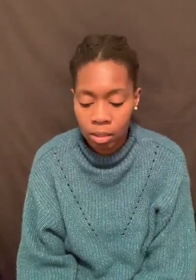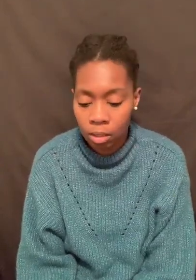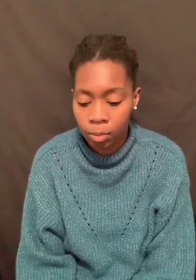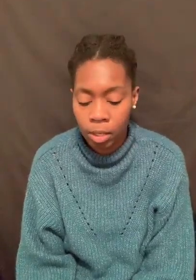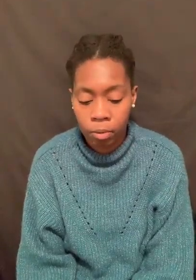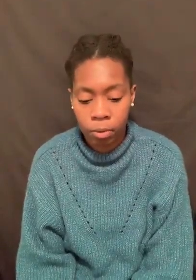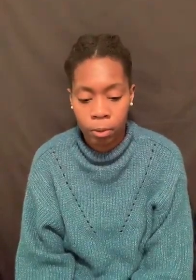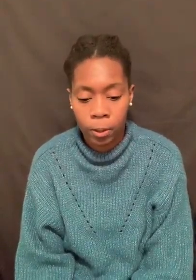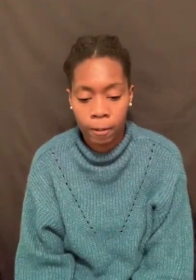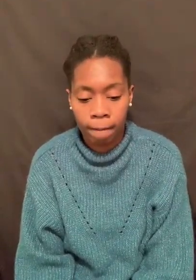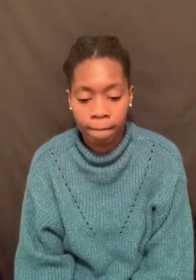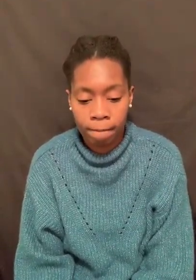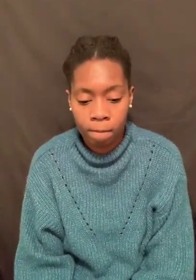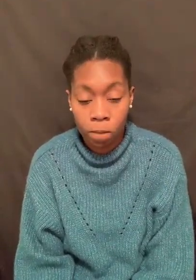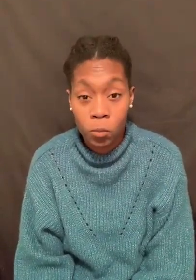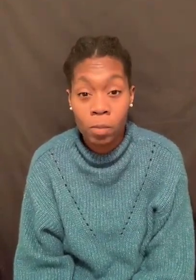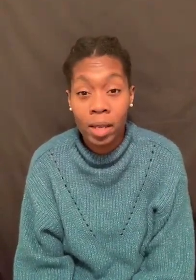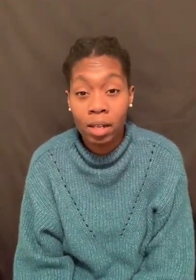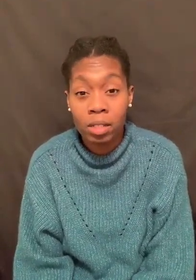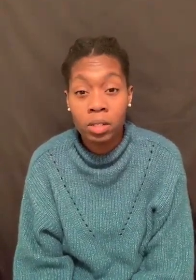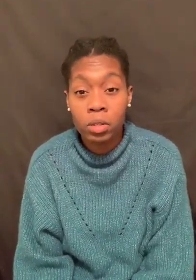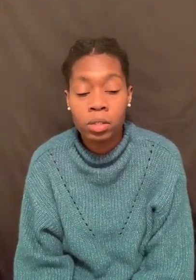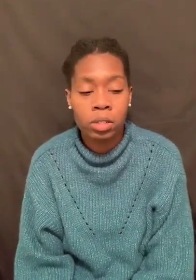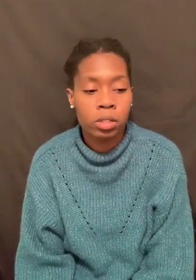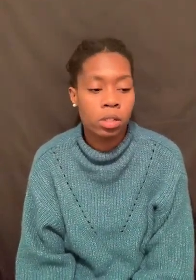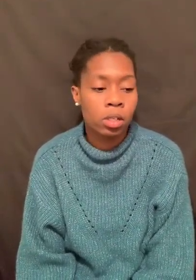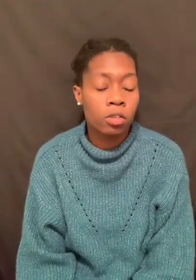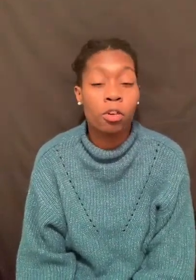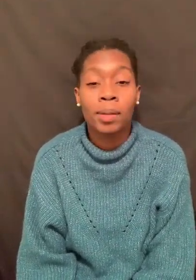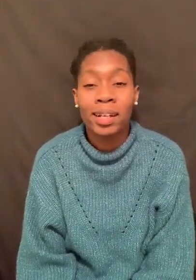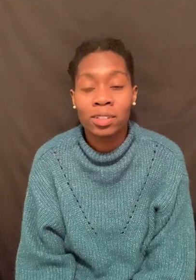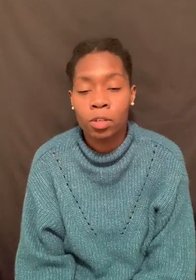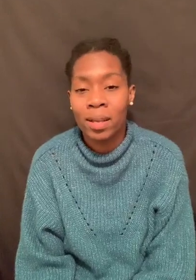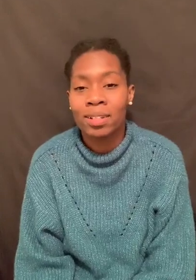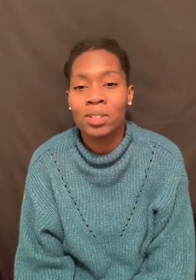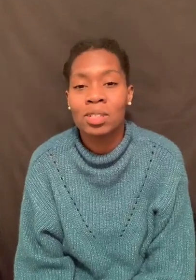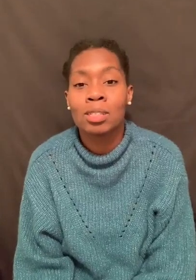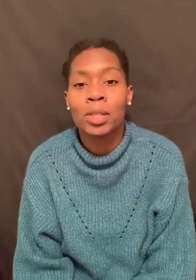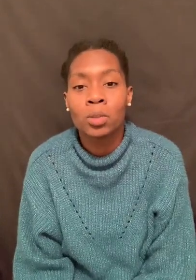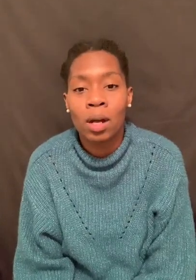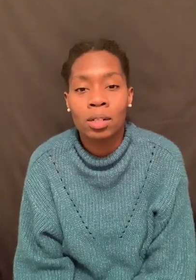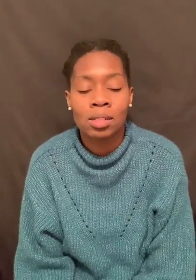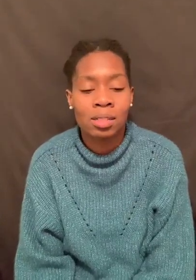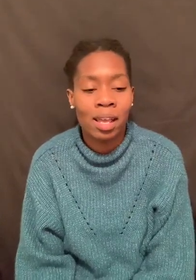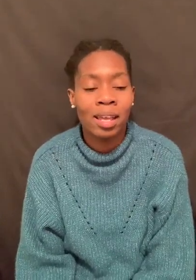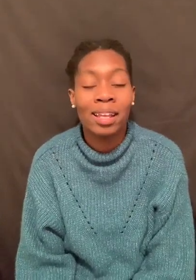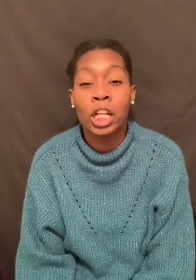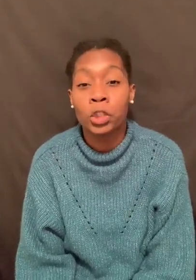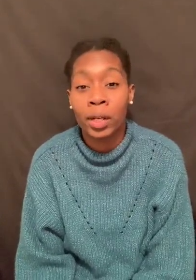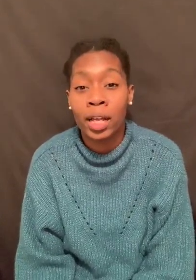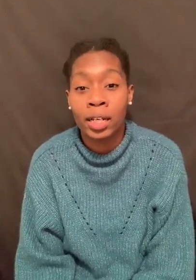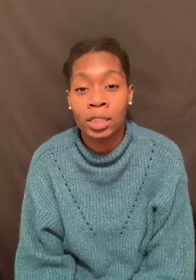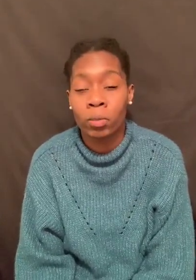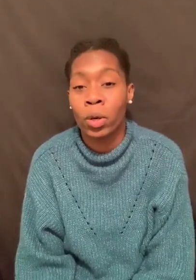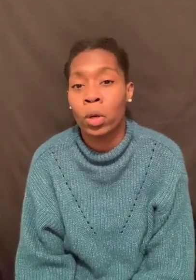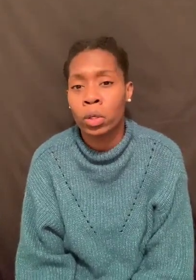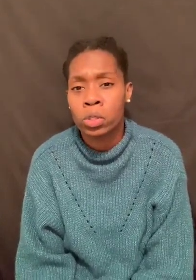Tell me, people, you're making excuses for pleasure. You're making excuses to be drunk. To stay in the drunken condition where you're no longer